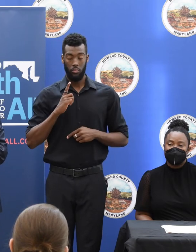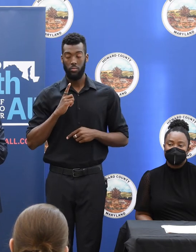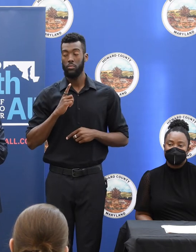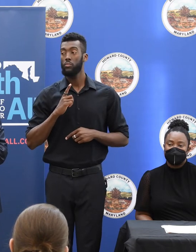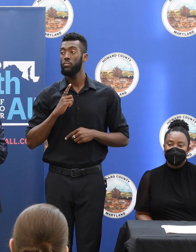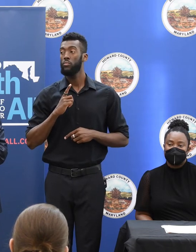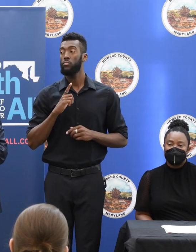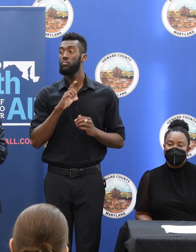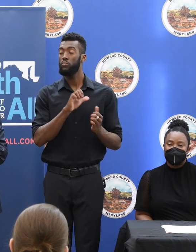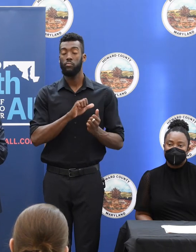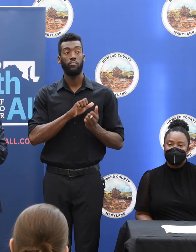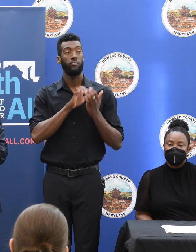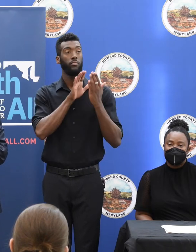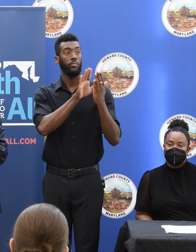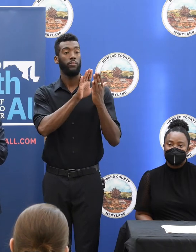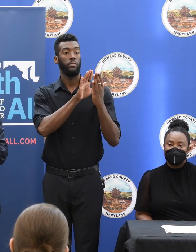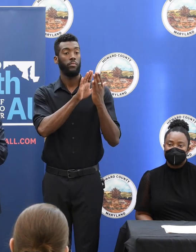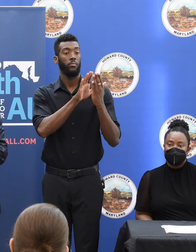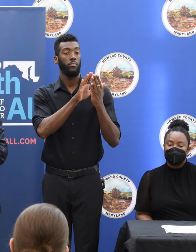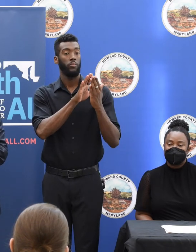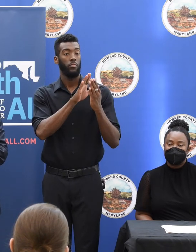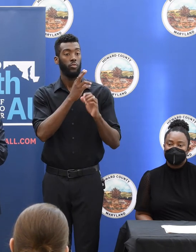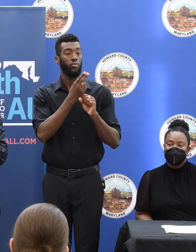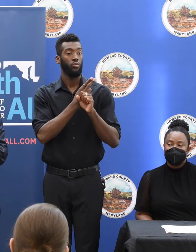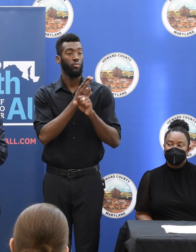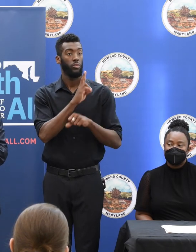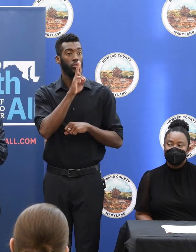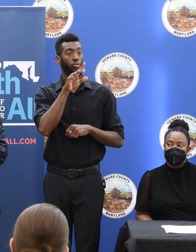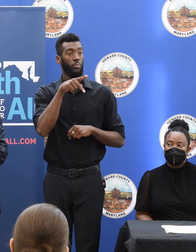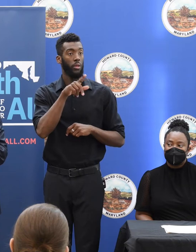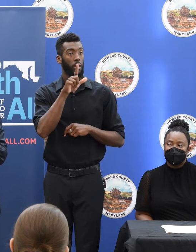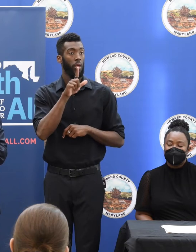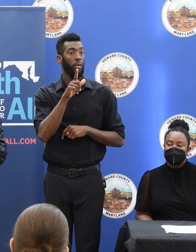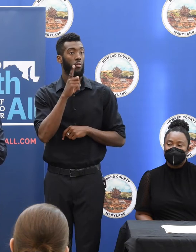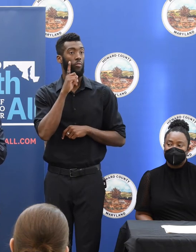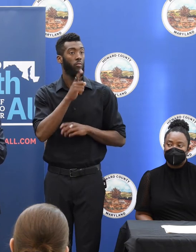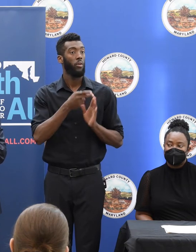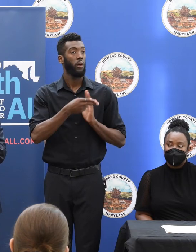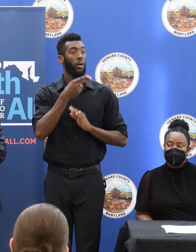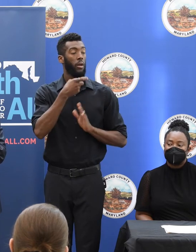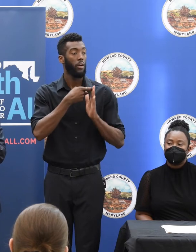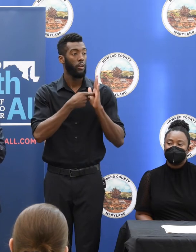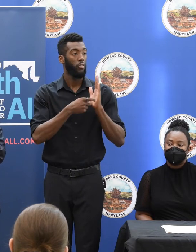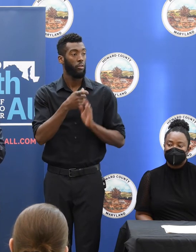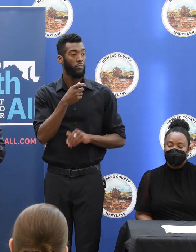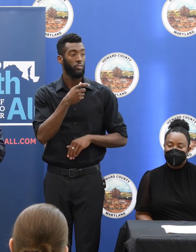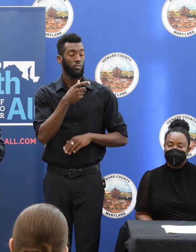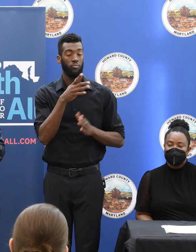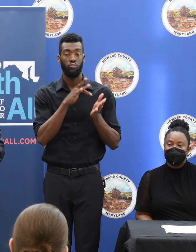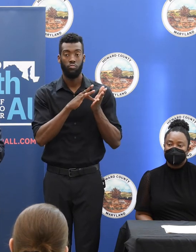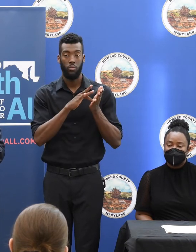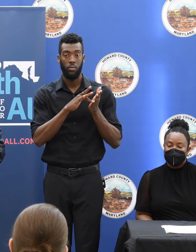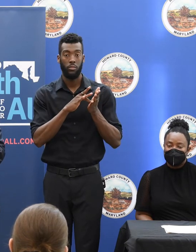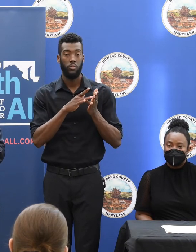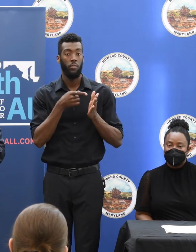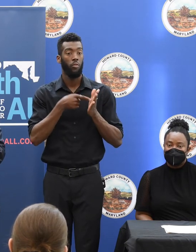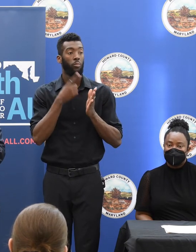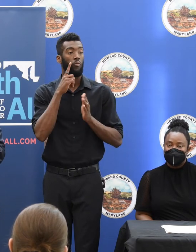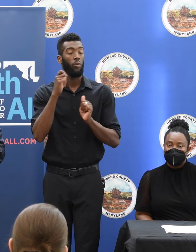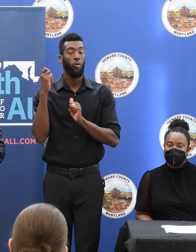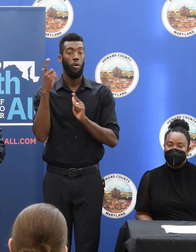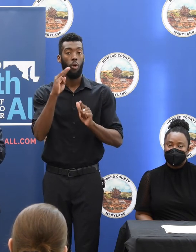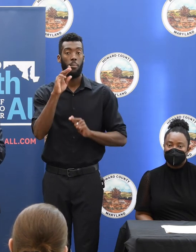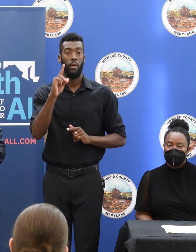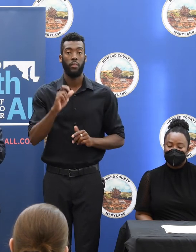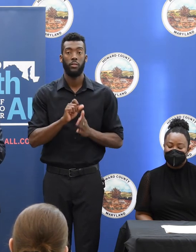use upper payment limits to make high-cost drugs more affordable for all Marylanders. And we will certainly support that